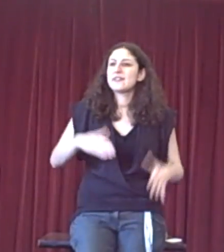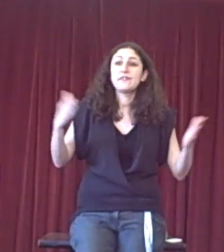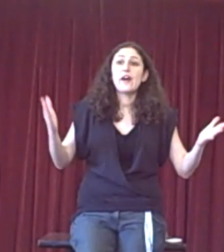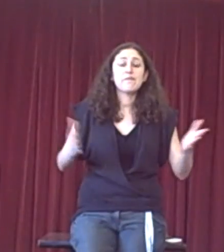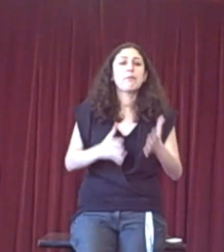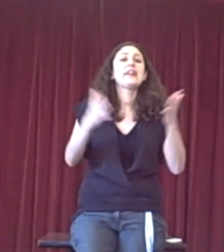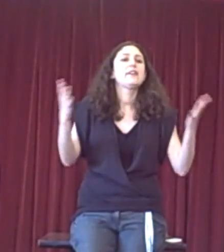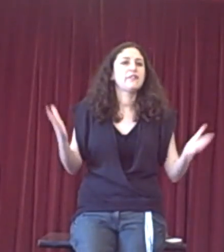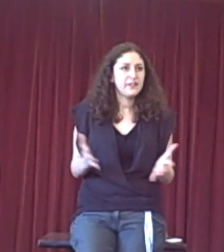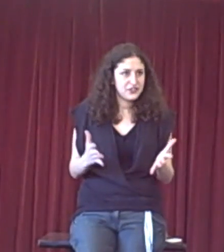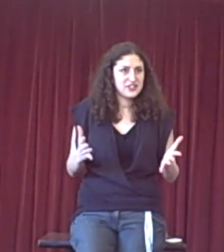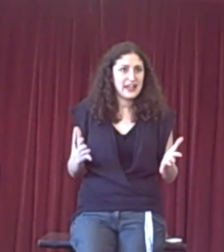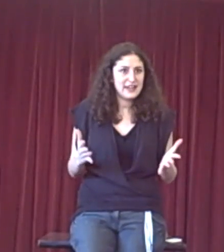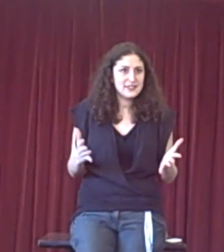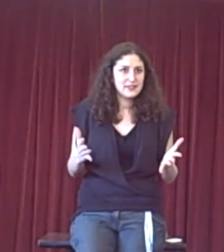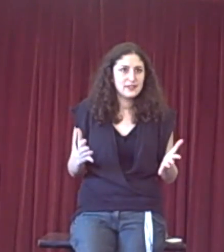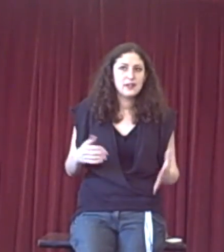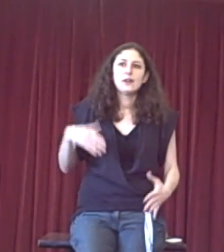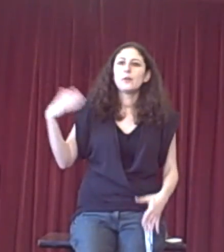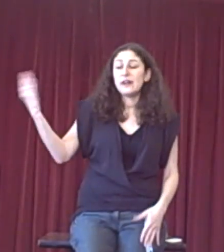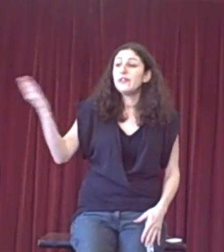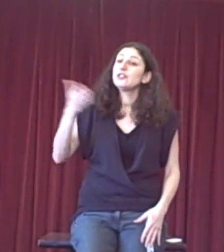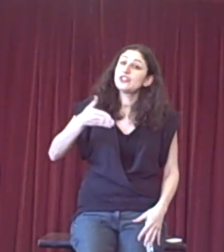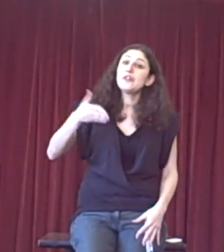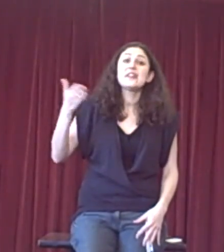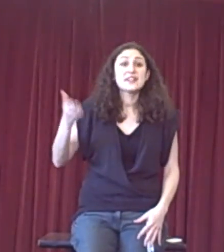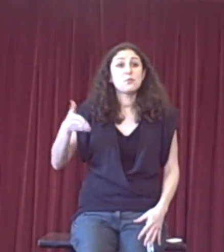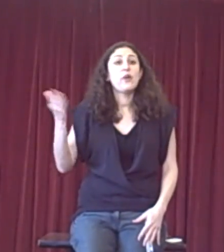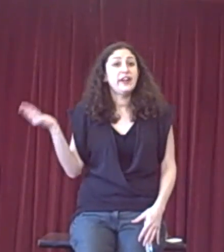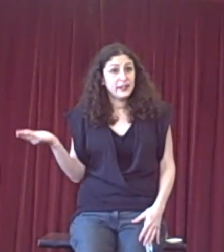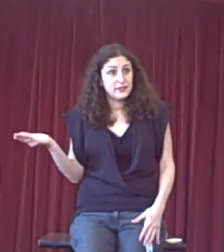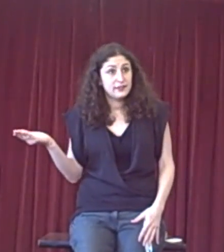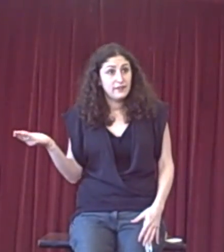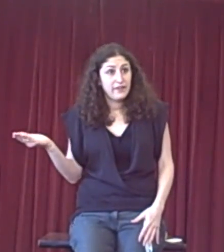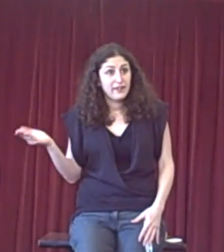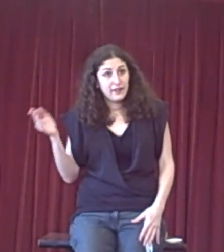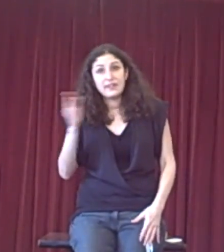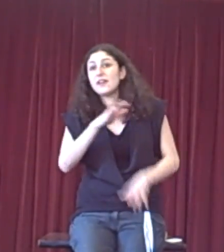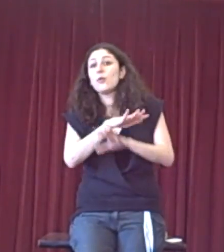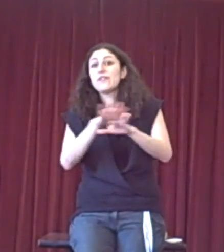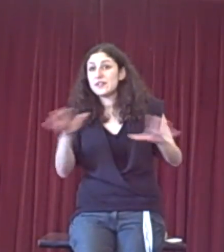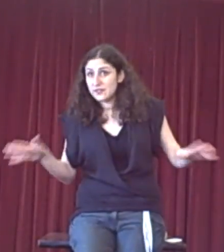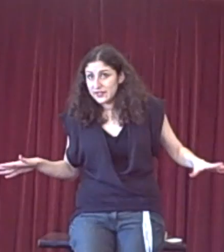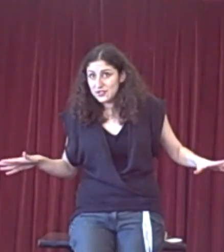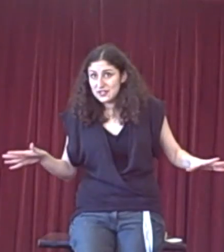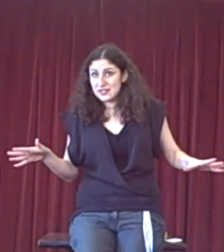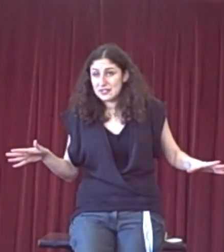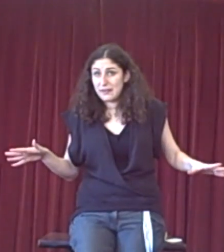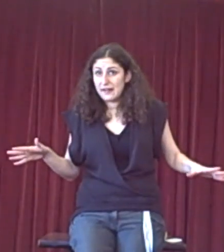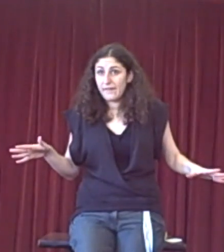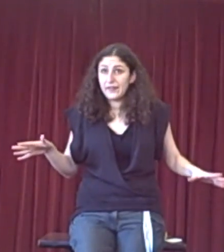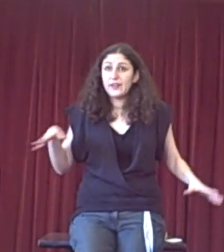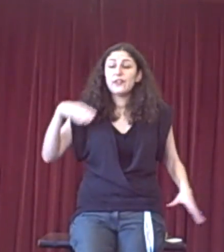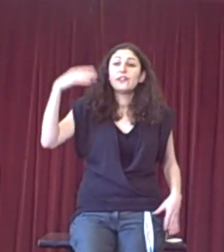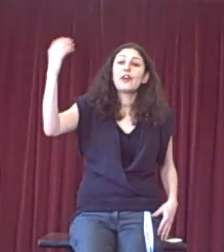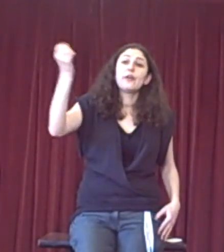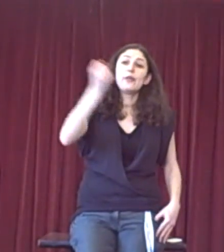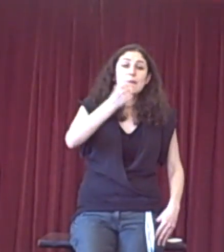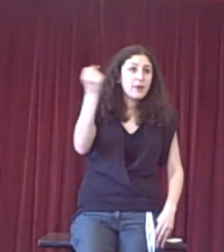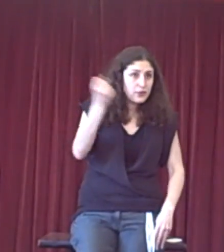the five real advantages it has. Well, if you can show that it doesn't work, then all of those advantages disappear. So, it might